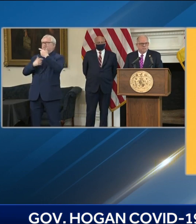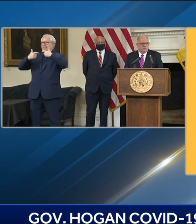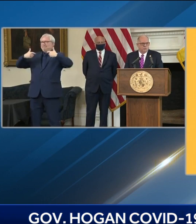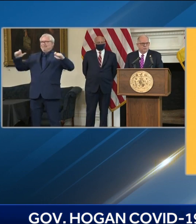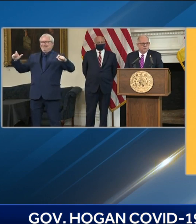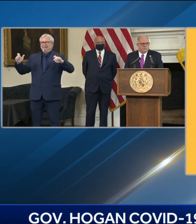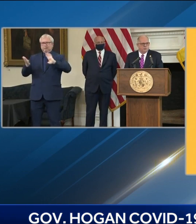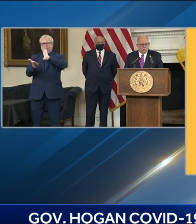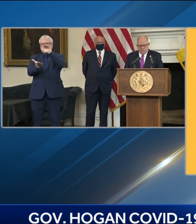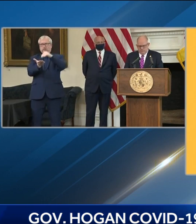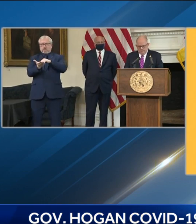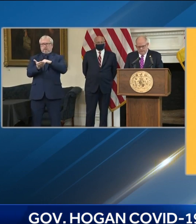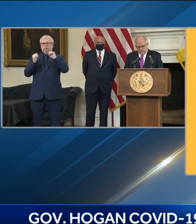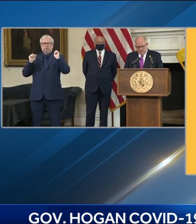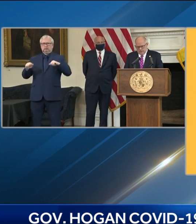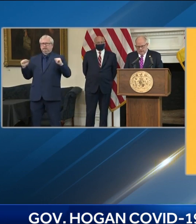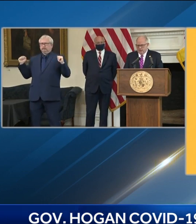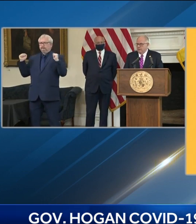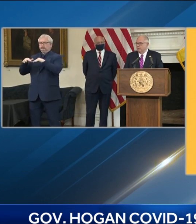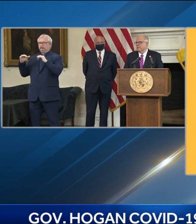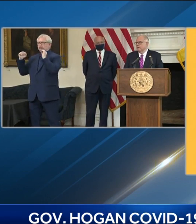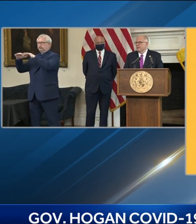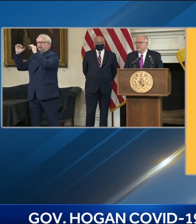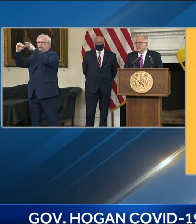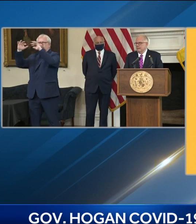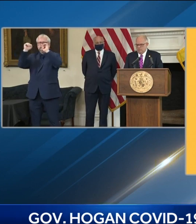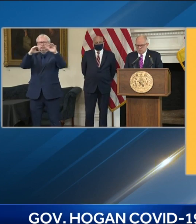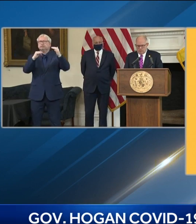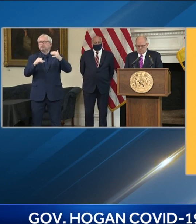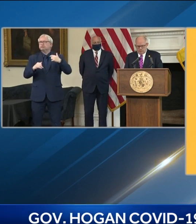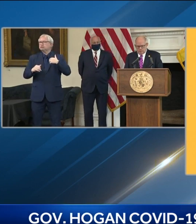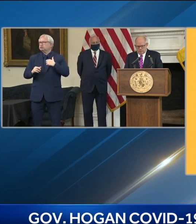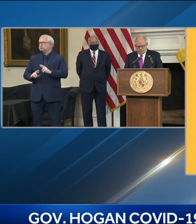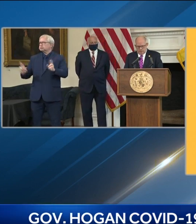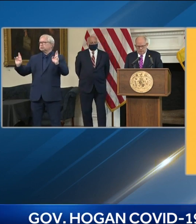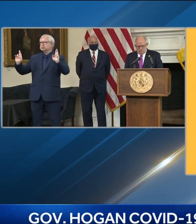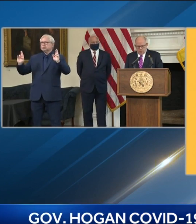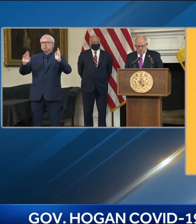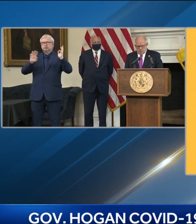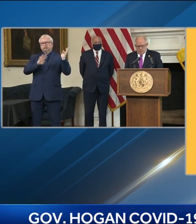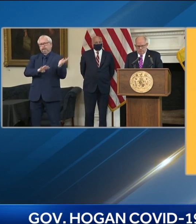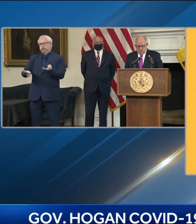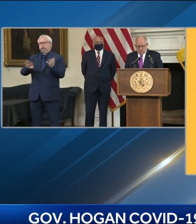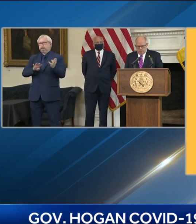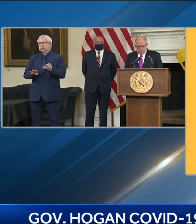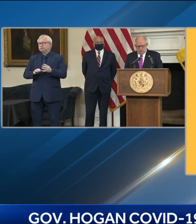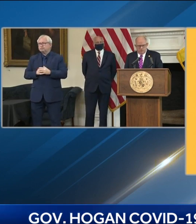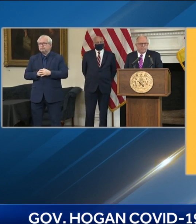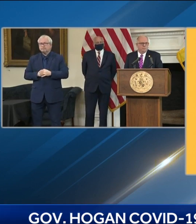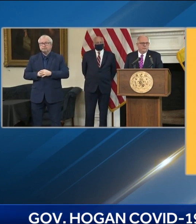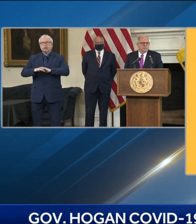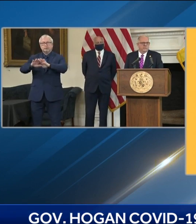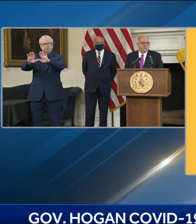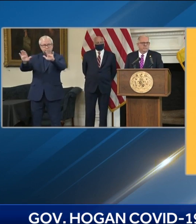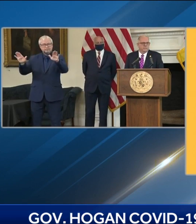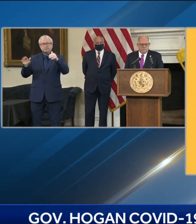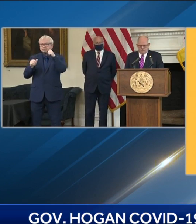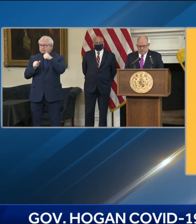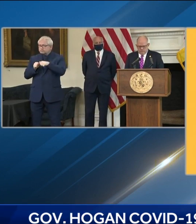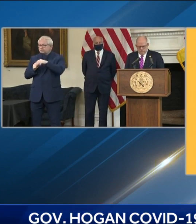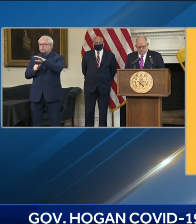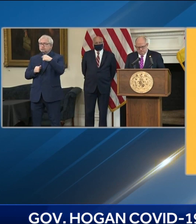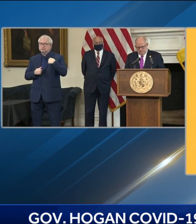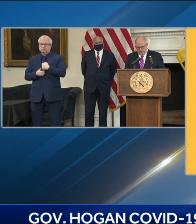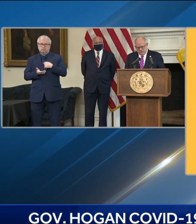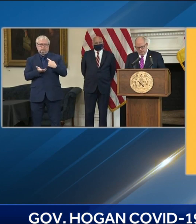active discussions with several other counties that have expressed interest in partnering on additional state mass vaccination